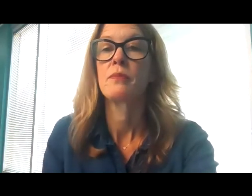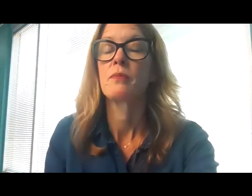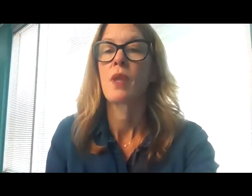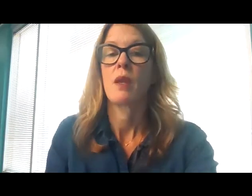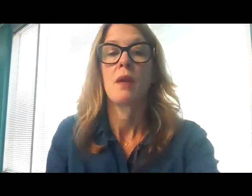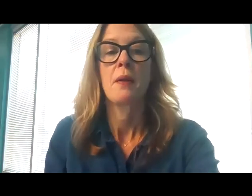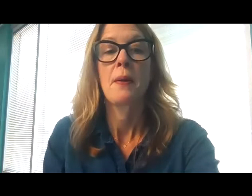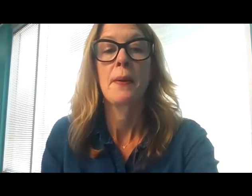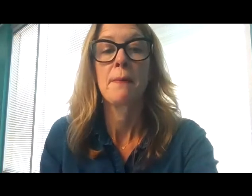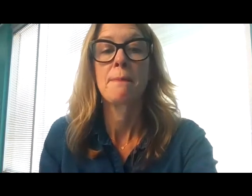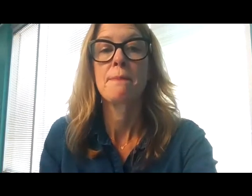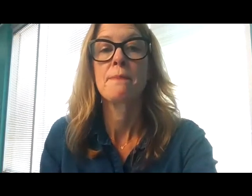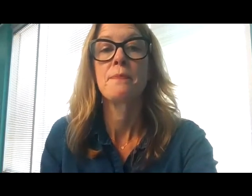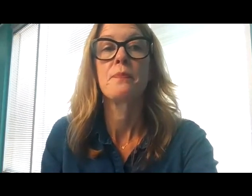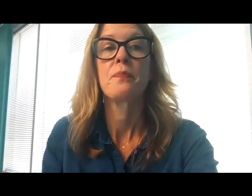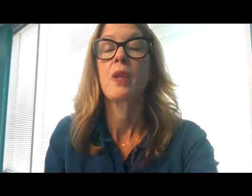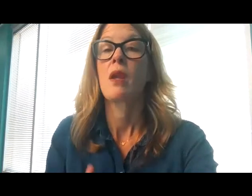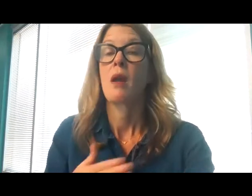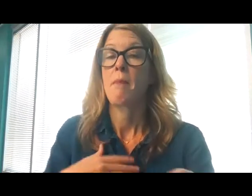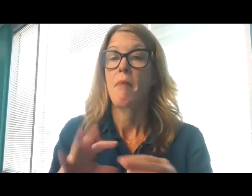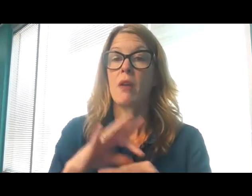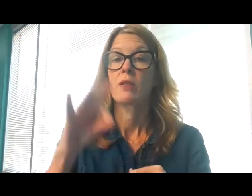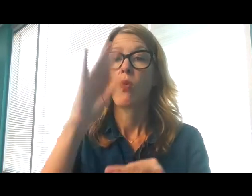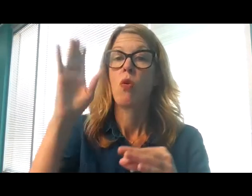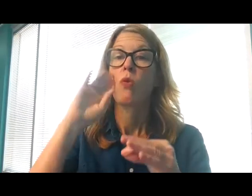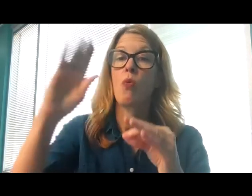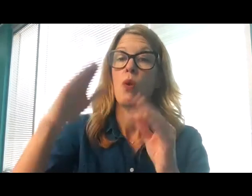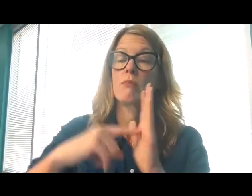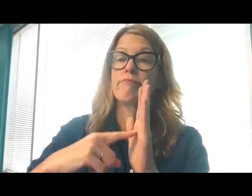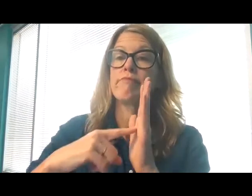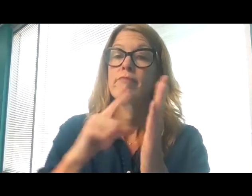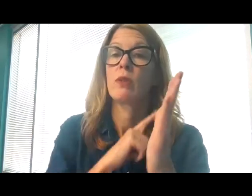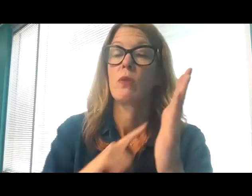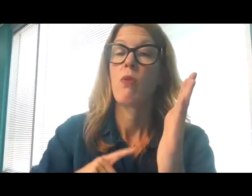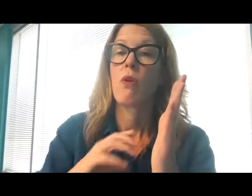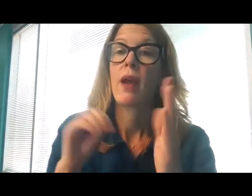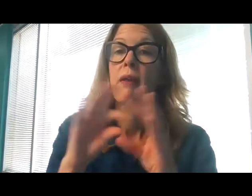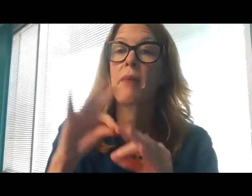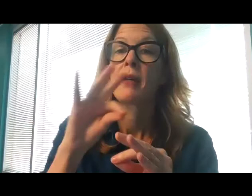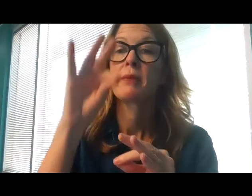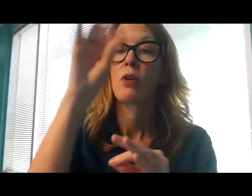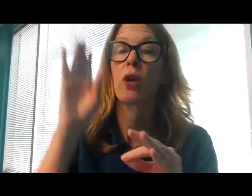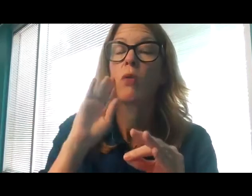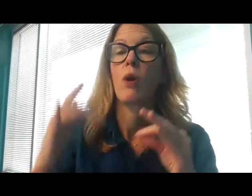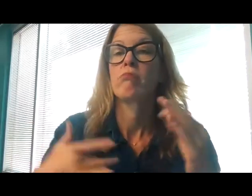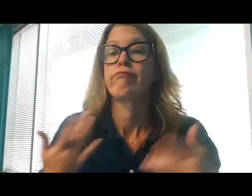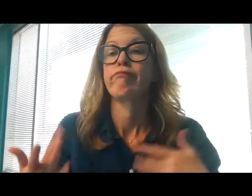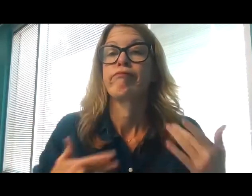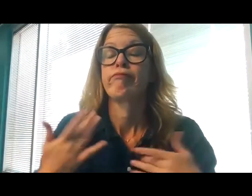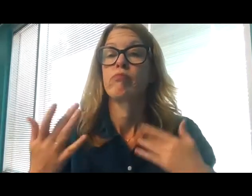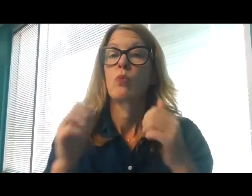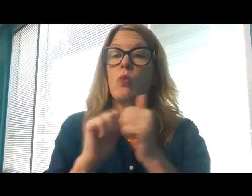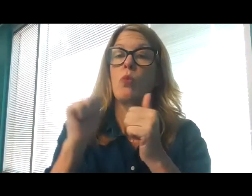magnify the Lord, heart, and my spirit hath rejoiced in God my